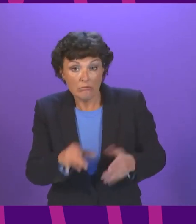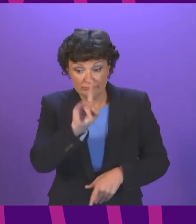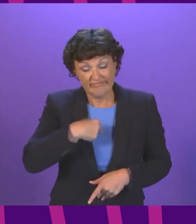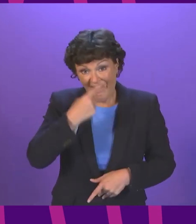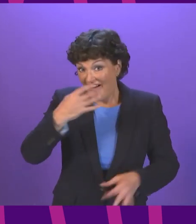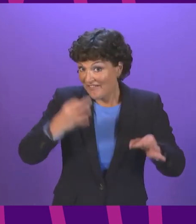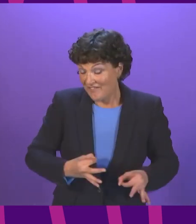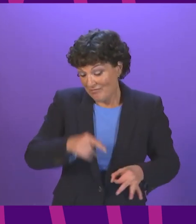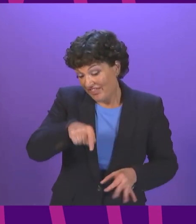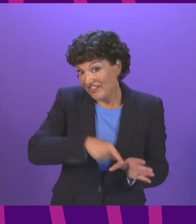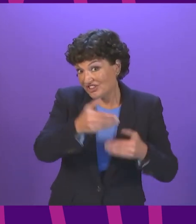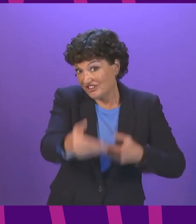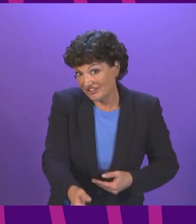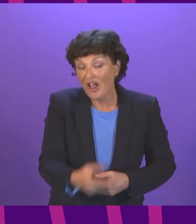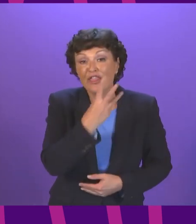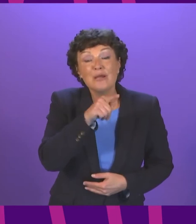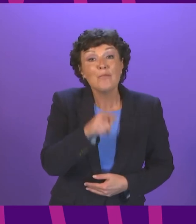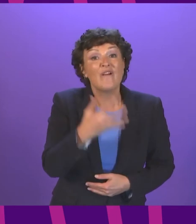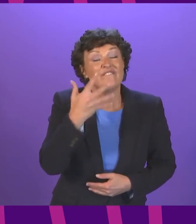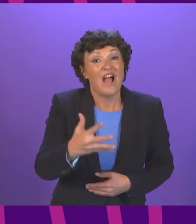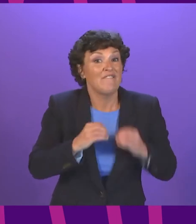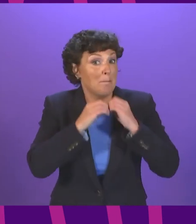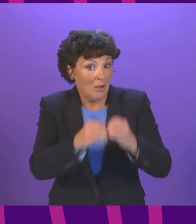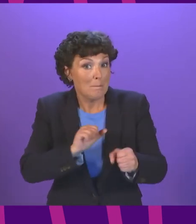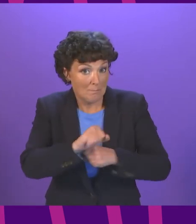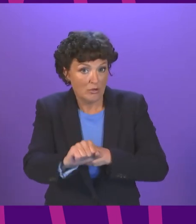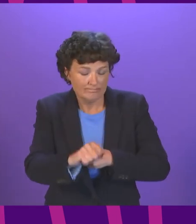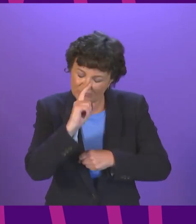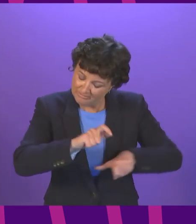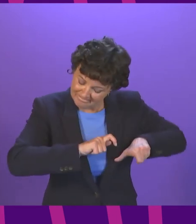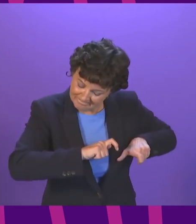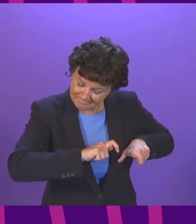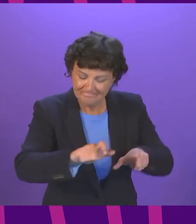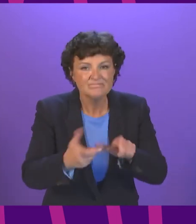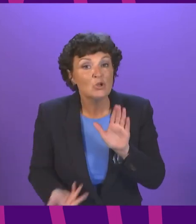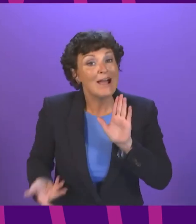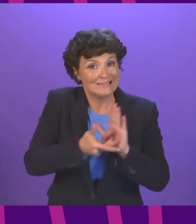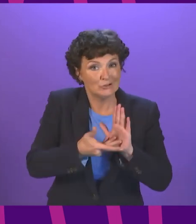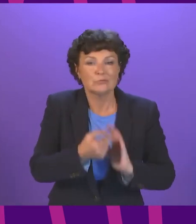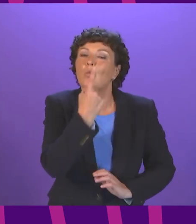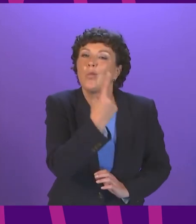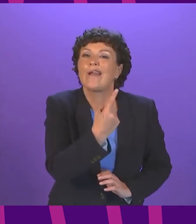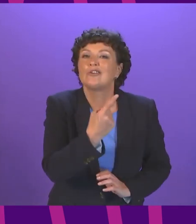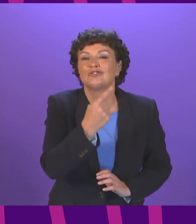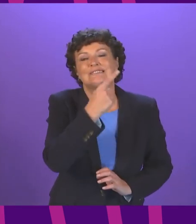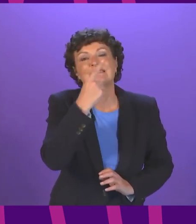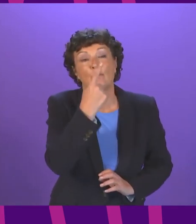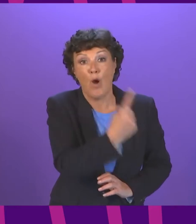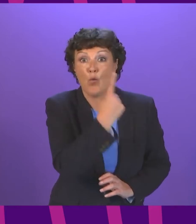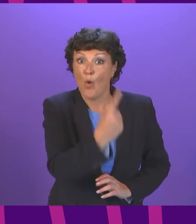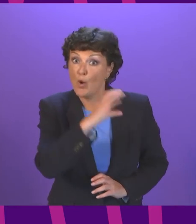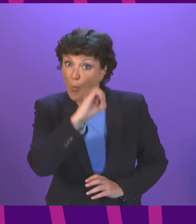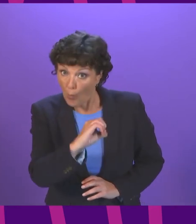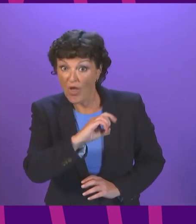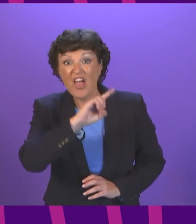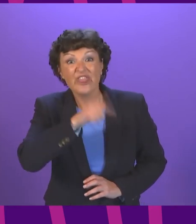.5 billion in this parliamentary term to progress our commitment to an additional 110,000 affordable